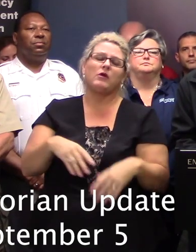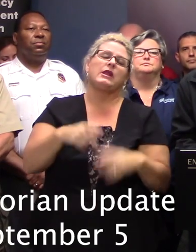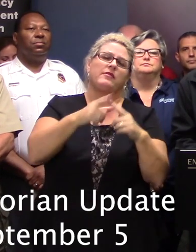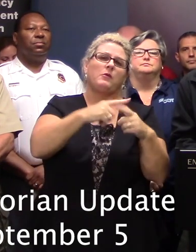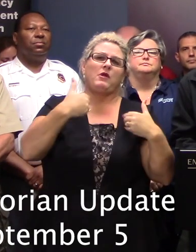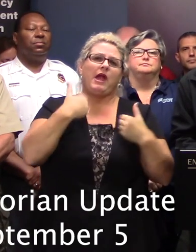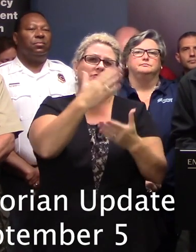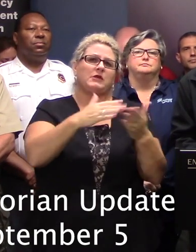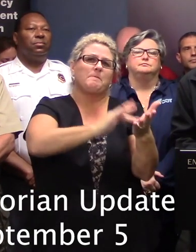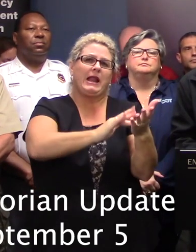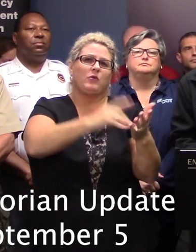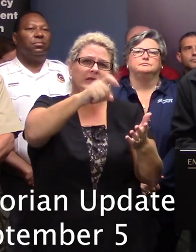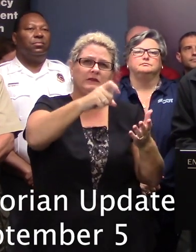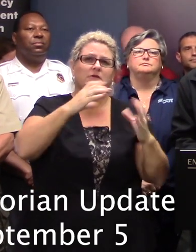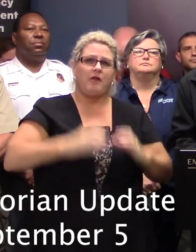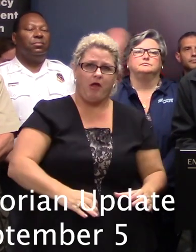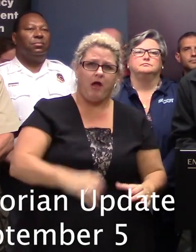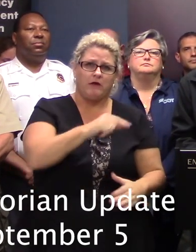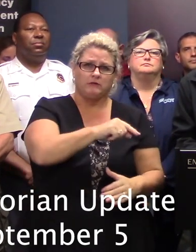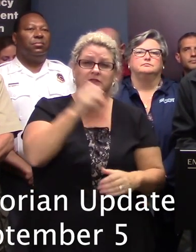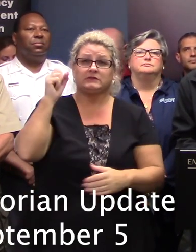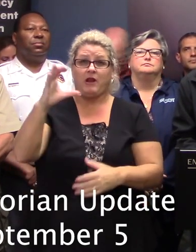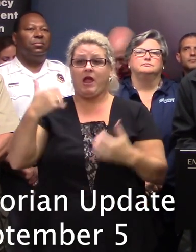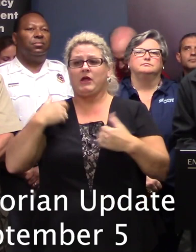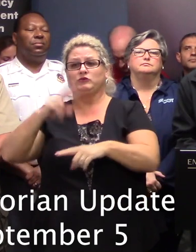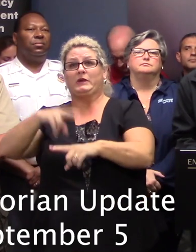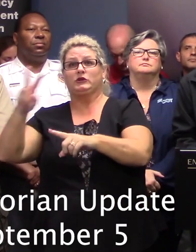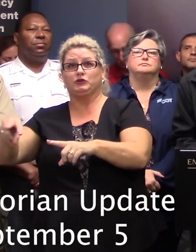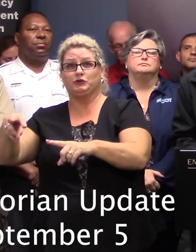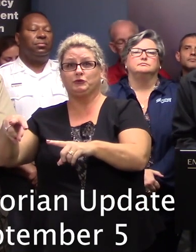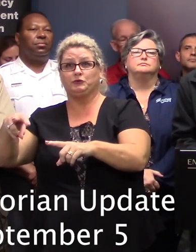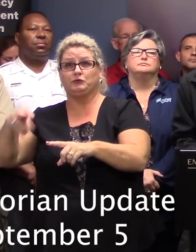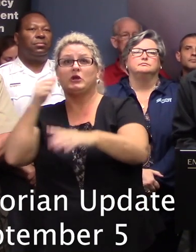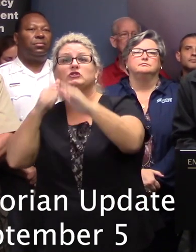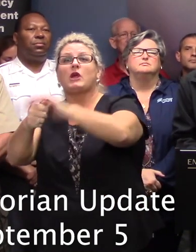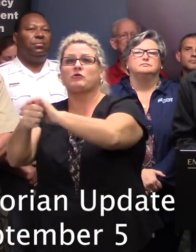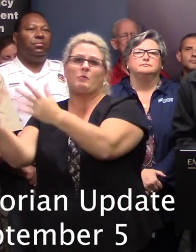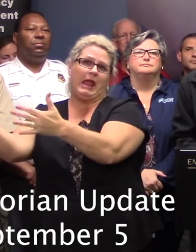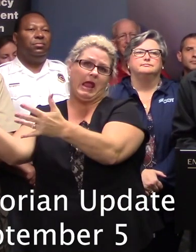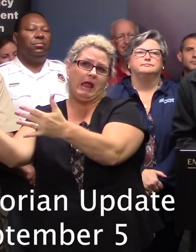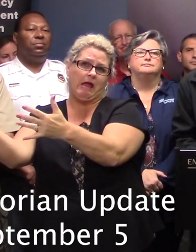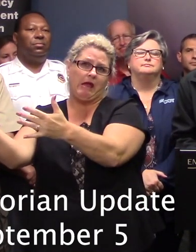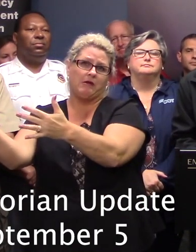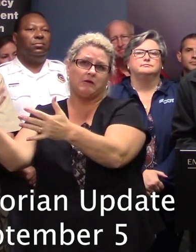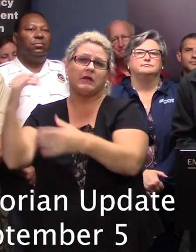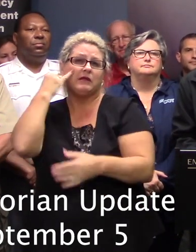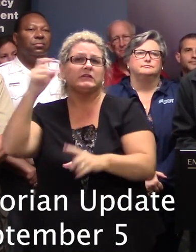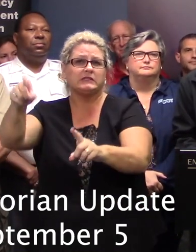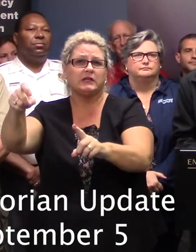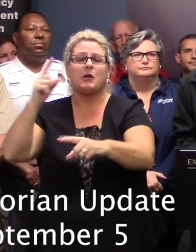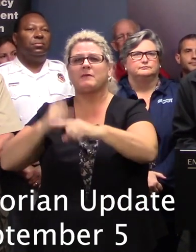clients. South Carolina currently has 22 shelters on standby across the state, including four general population